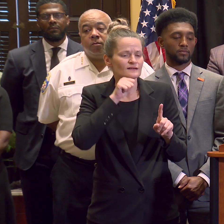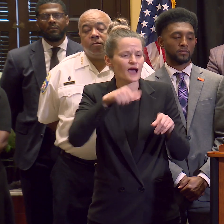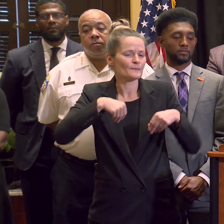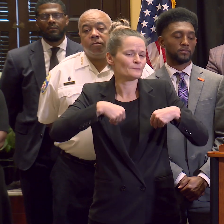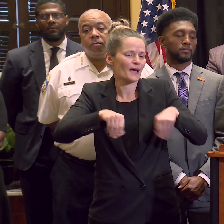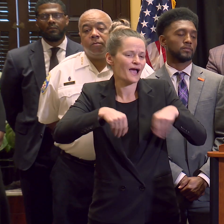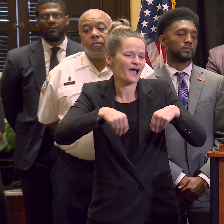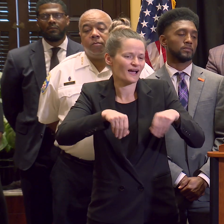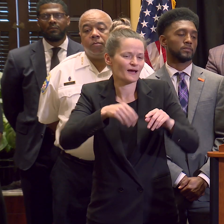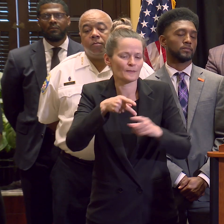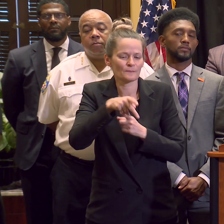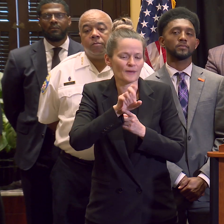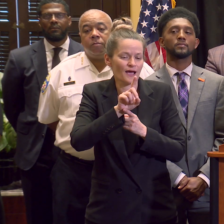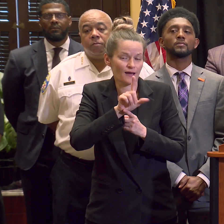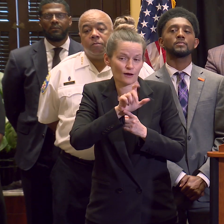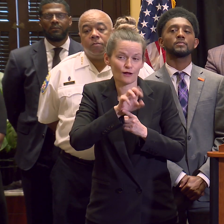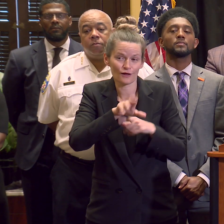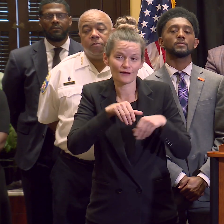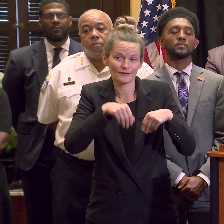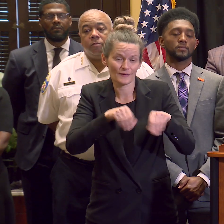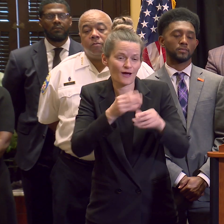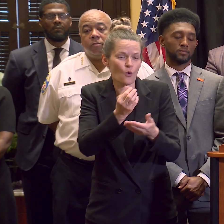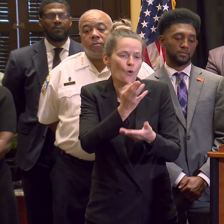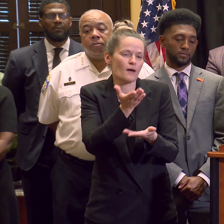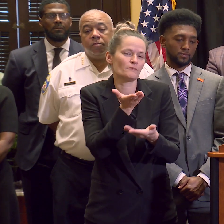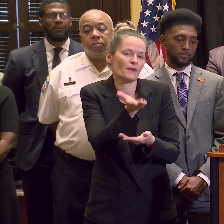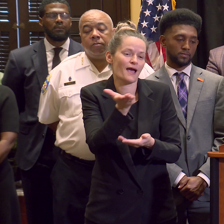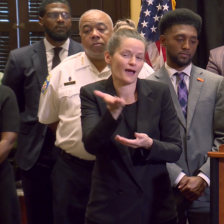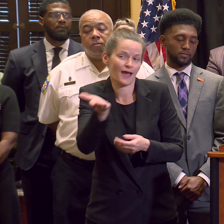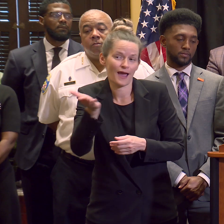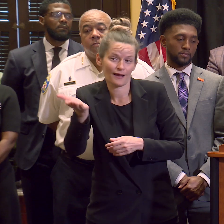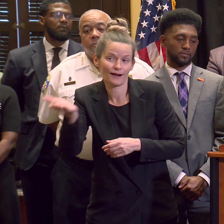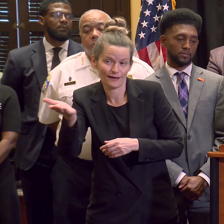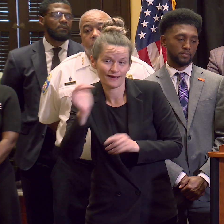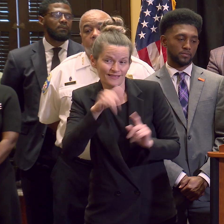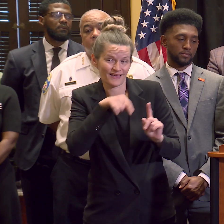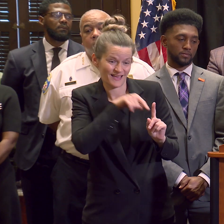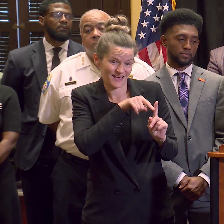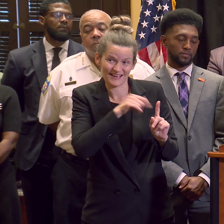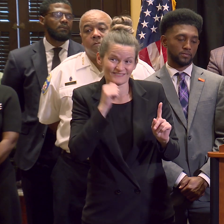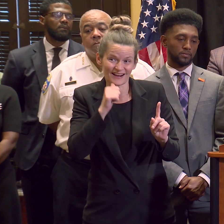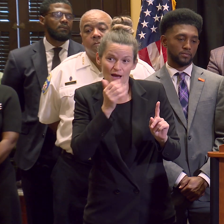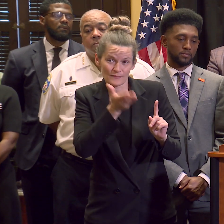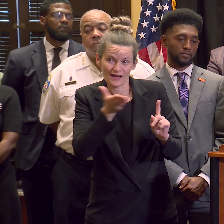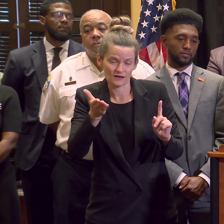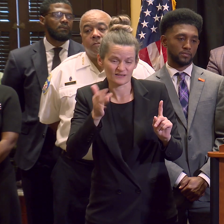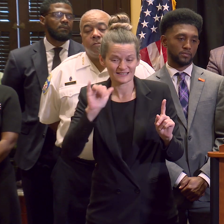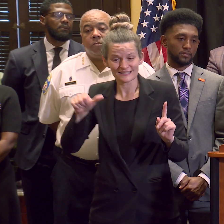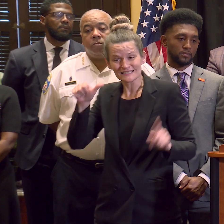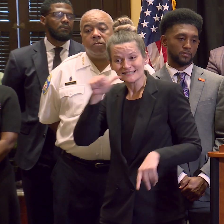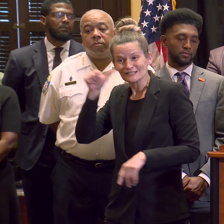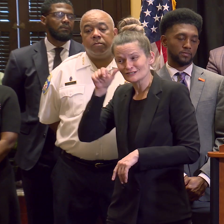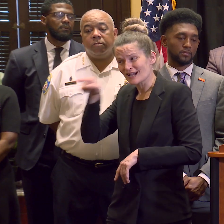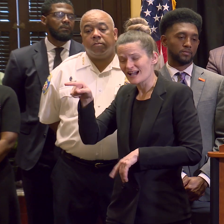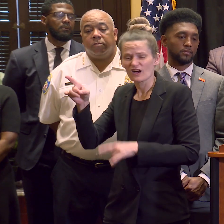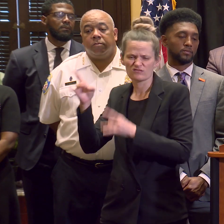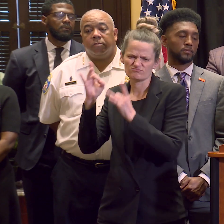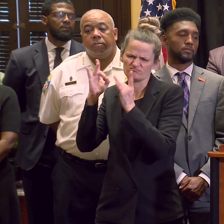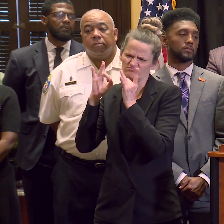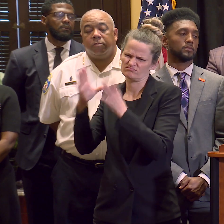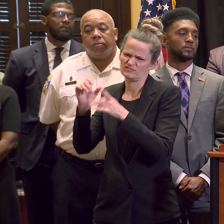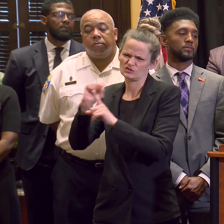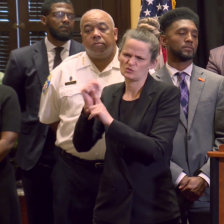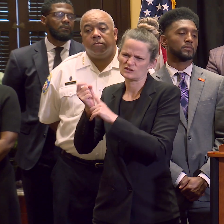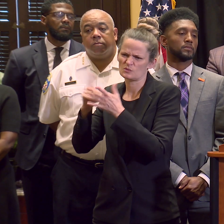we are enforcing it. However, the tragic incident yesterday escalated far beyond the panhandling,